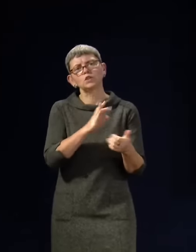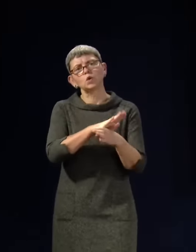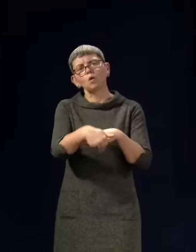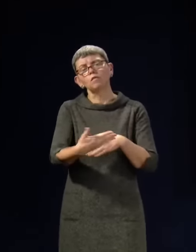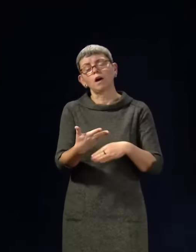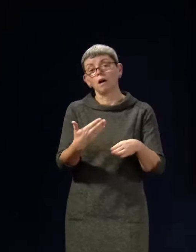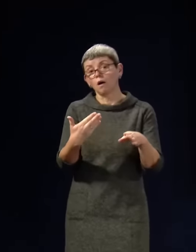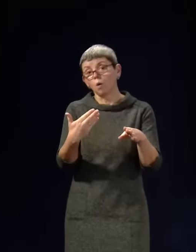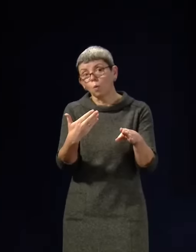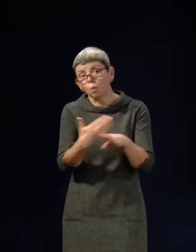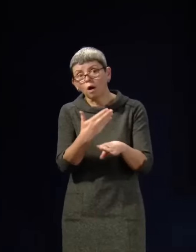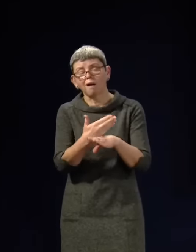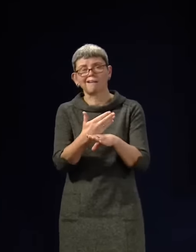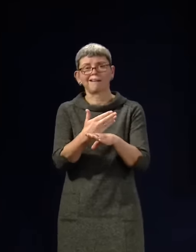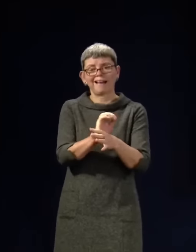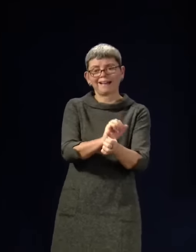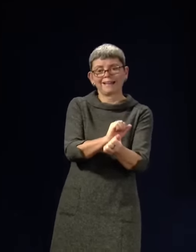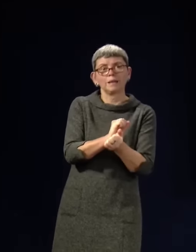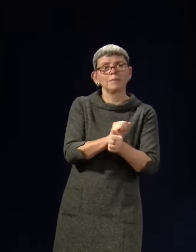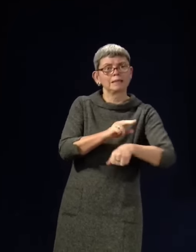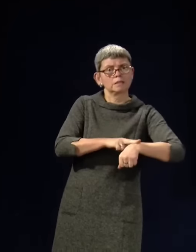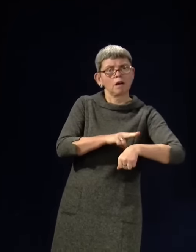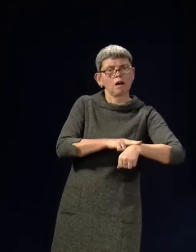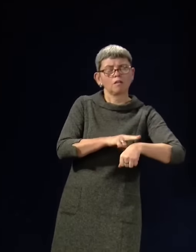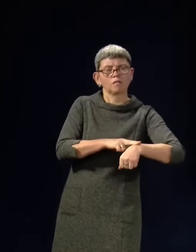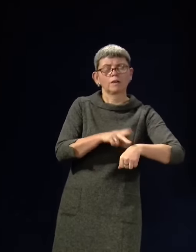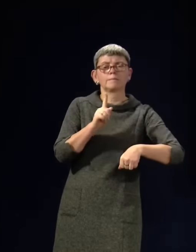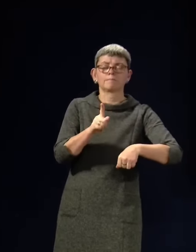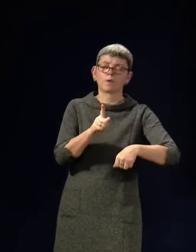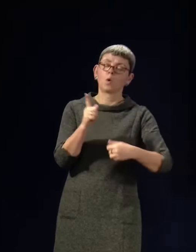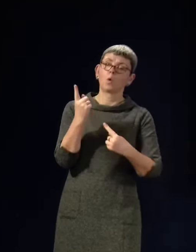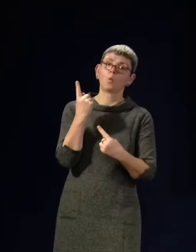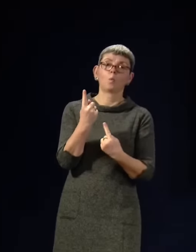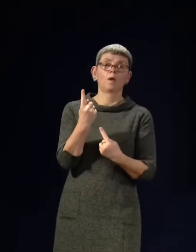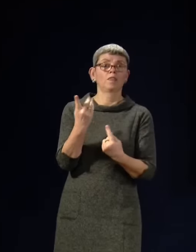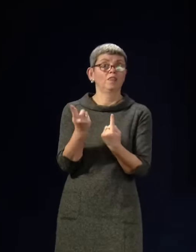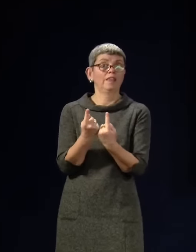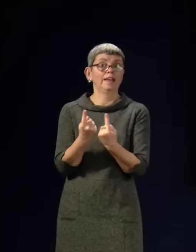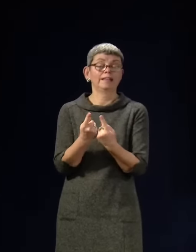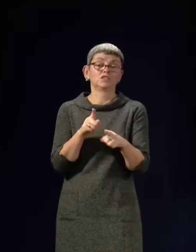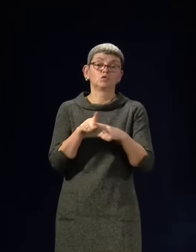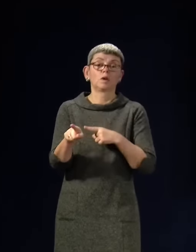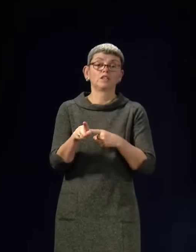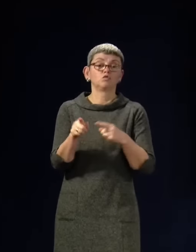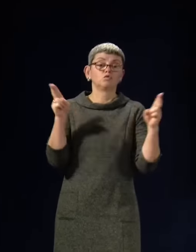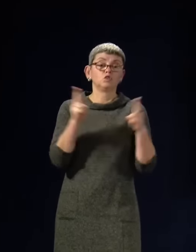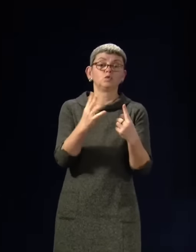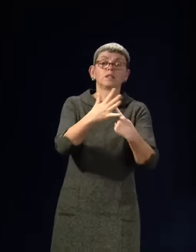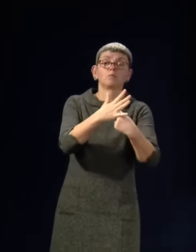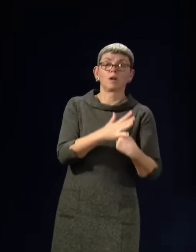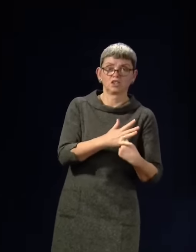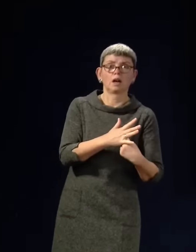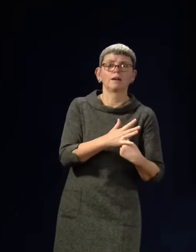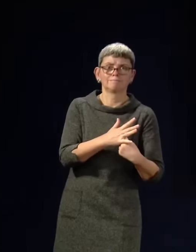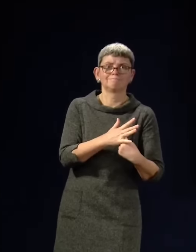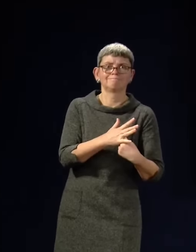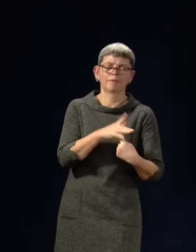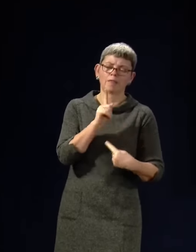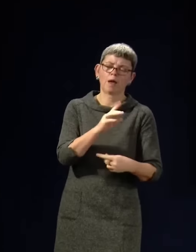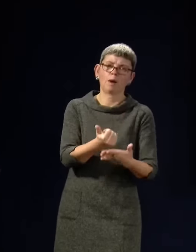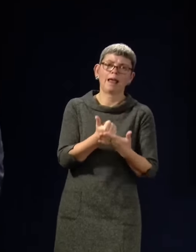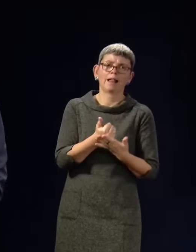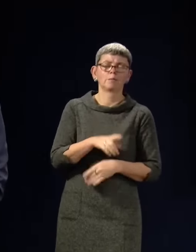retention of the workforce. The immediate thing we can try to do is reduce the pressure on them, clearly going into a shift, whether you're a doctor or a nurse.